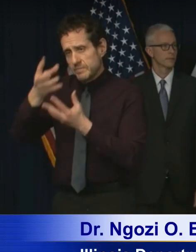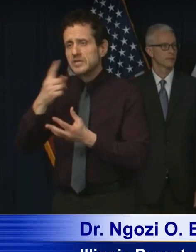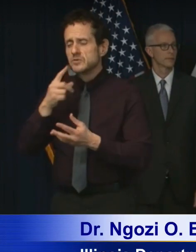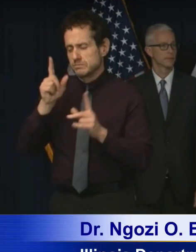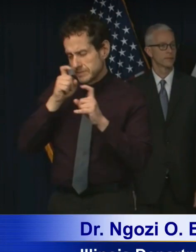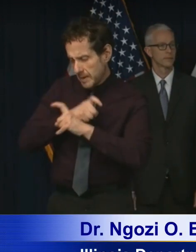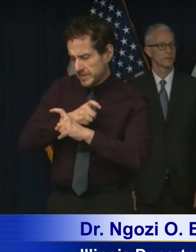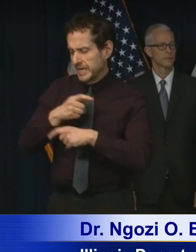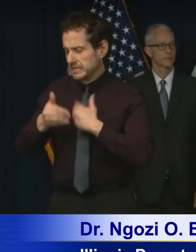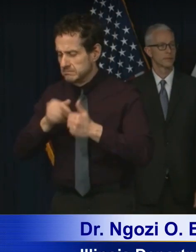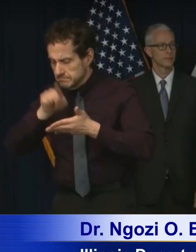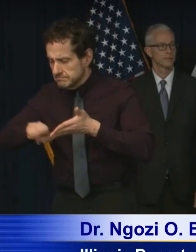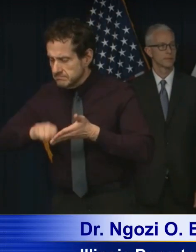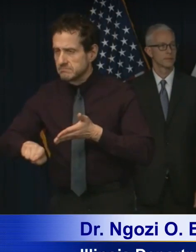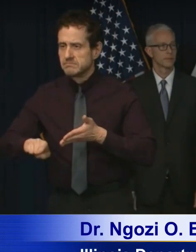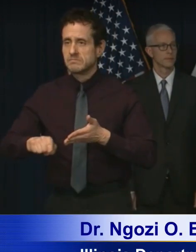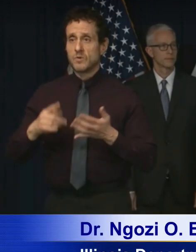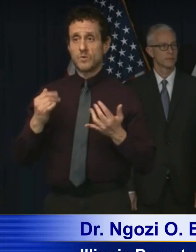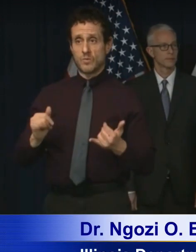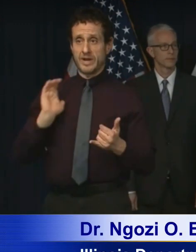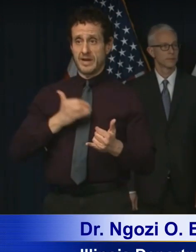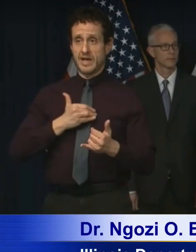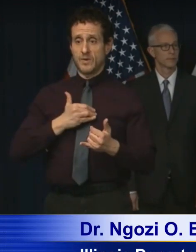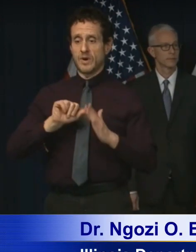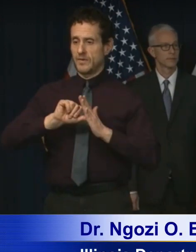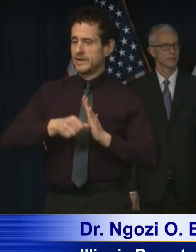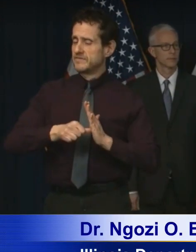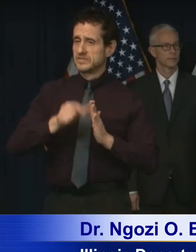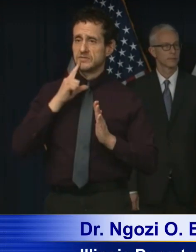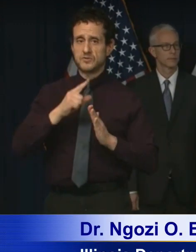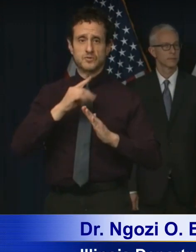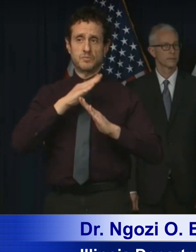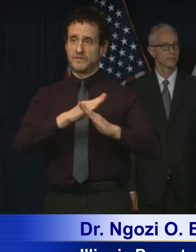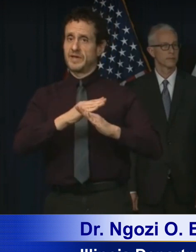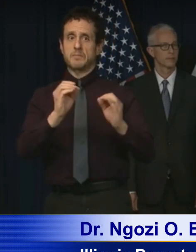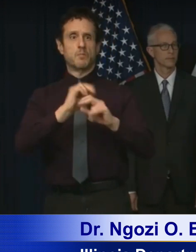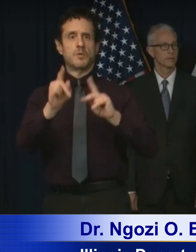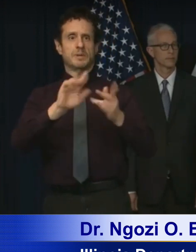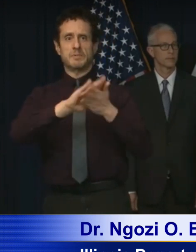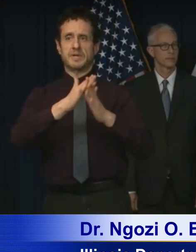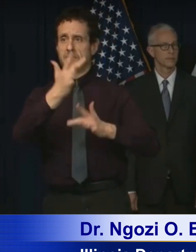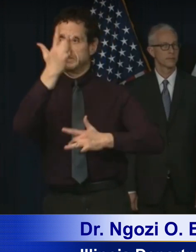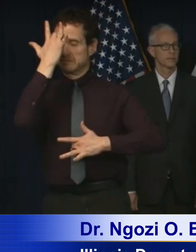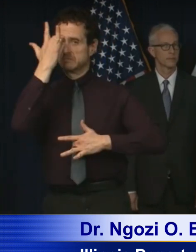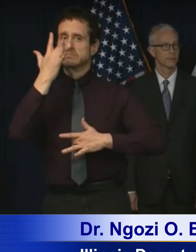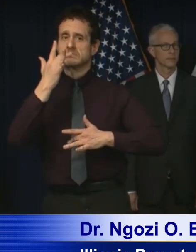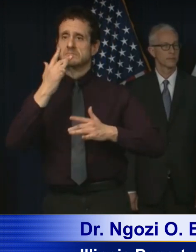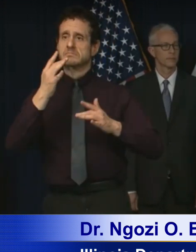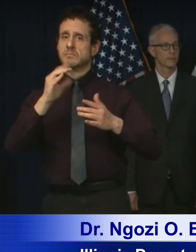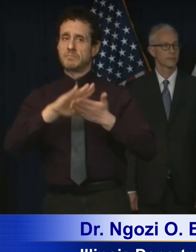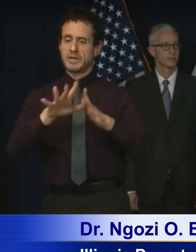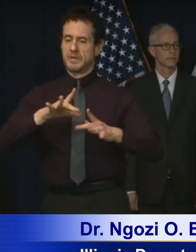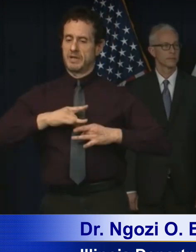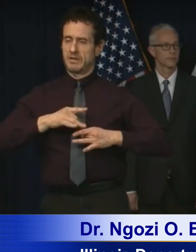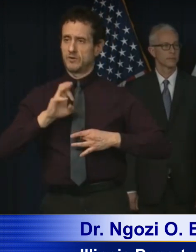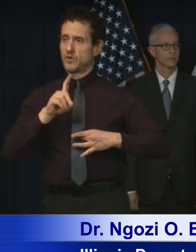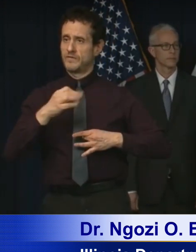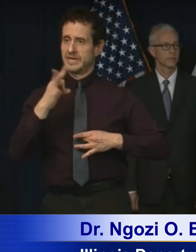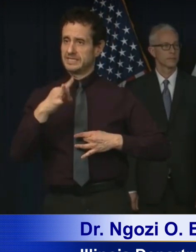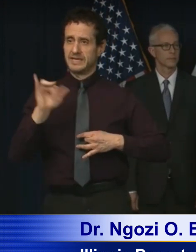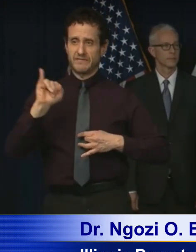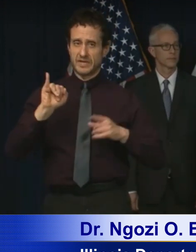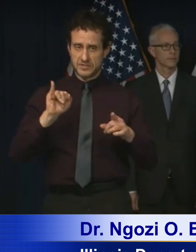Our focus right now is preventing infection and the need for hospitalization and the need has shown us that